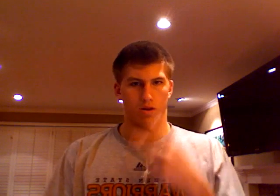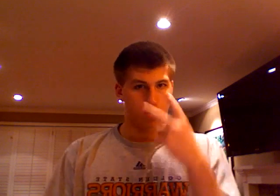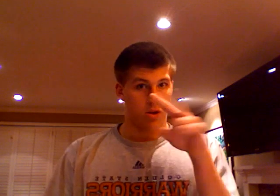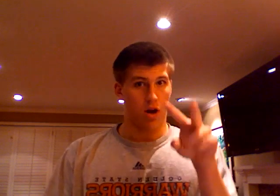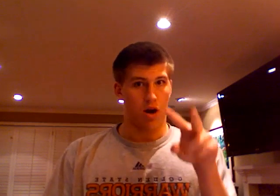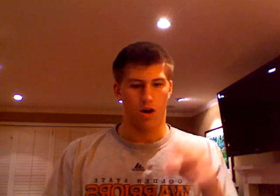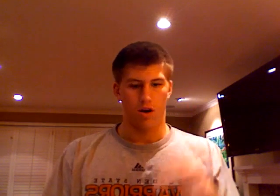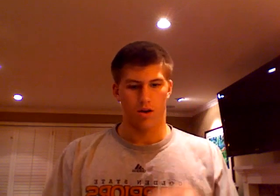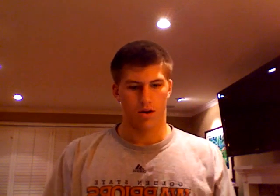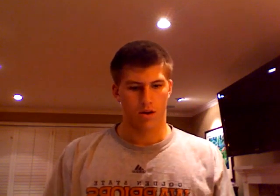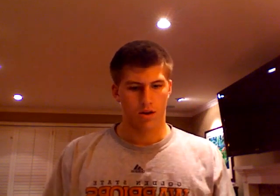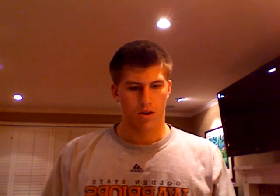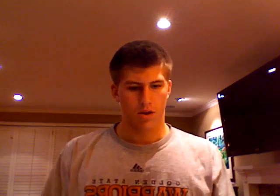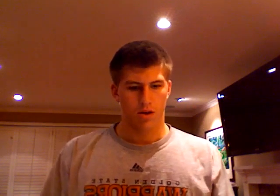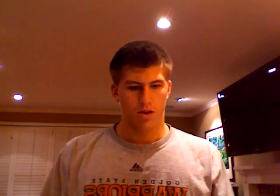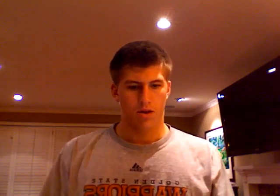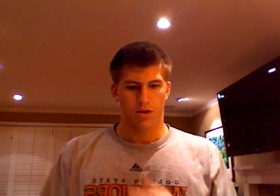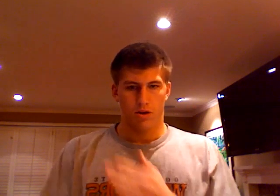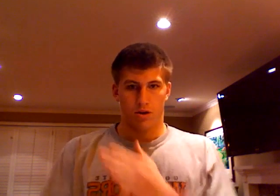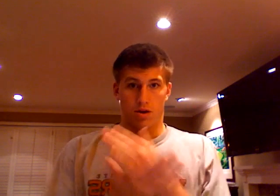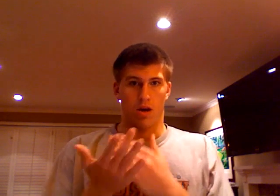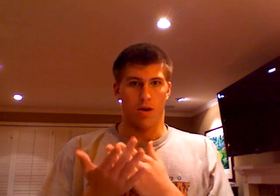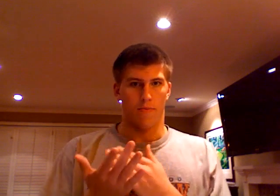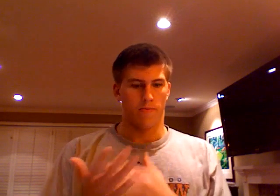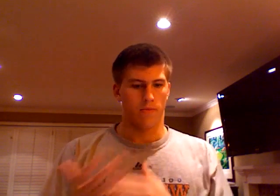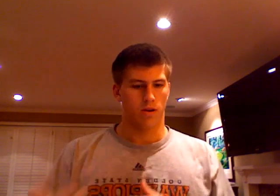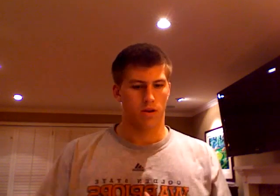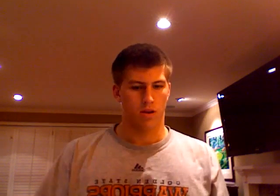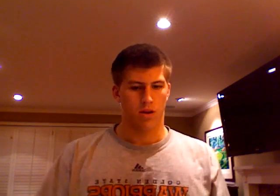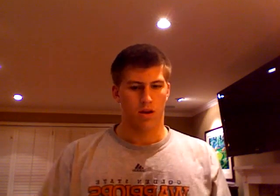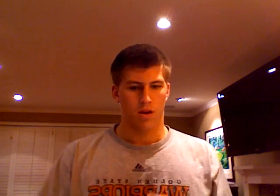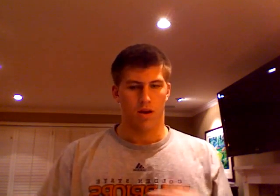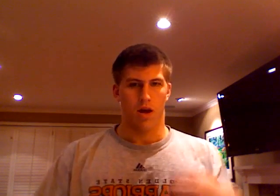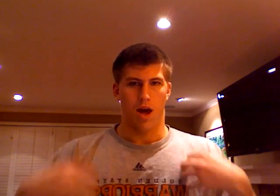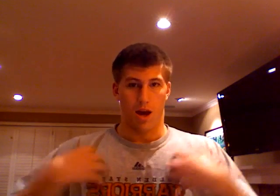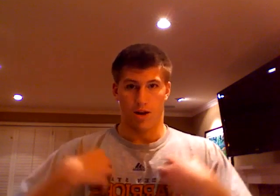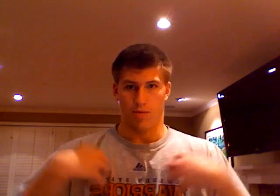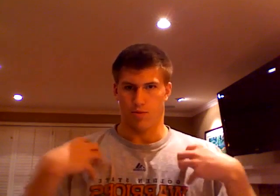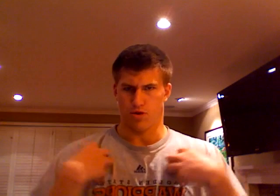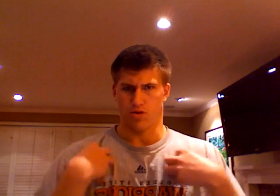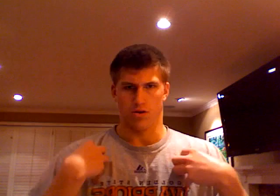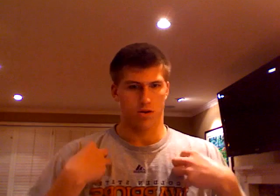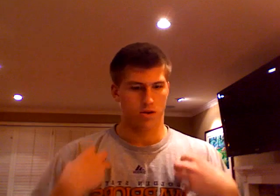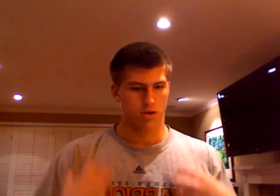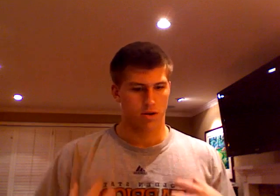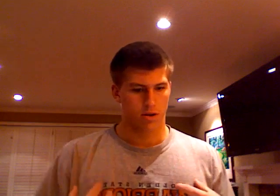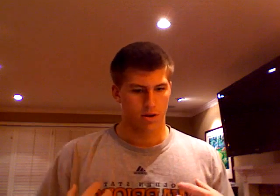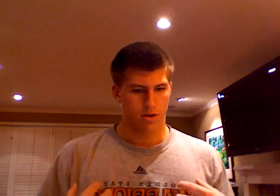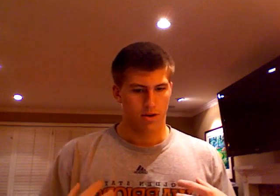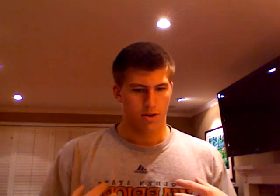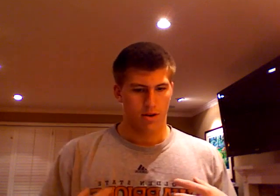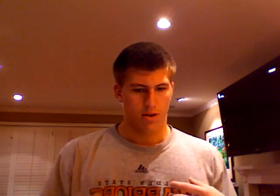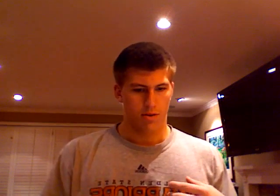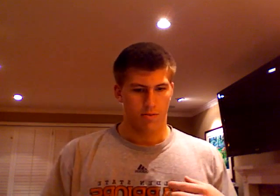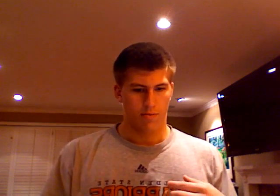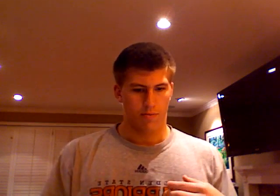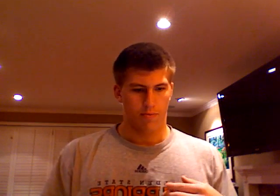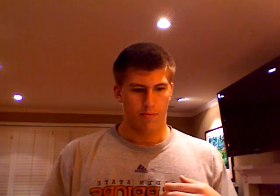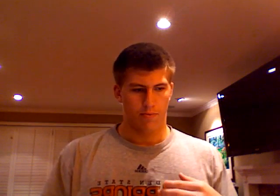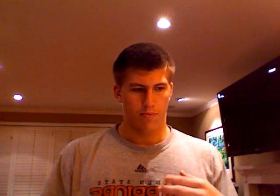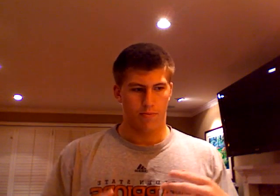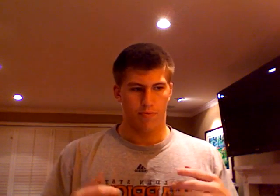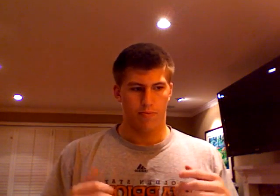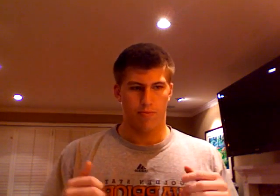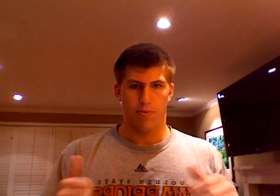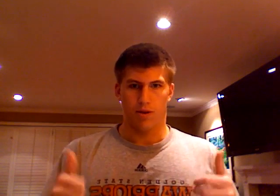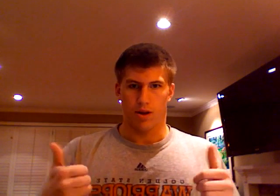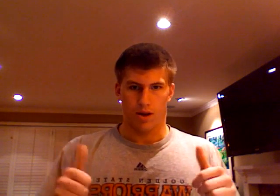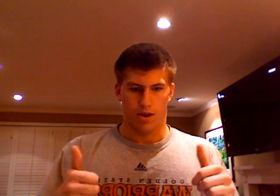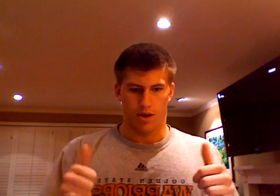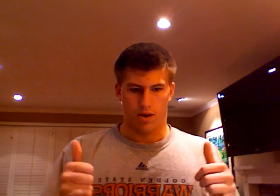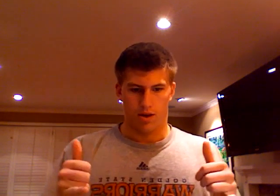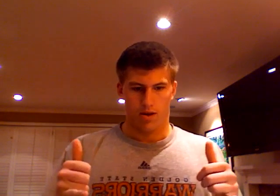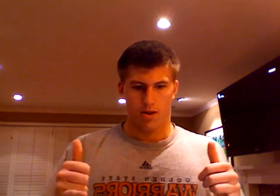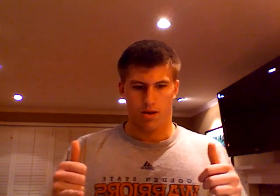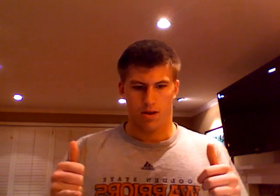song... ... song... ... animals... ... playing...